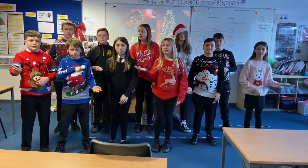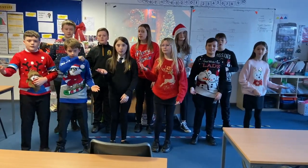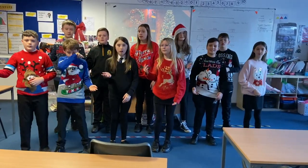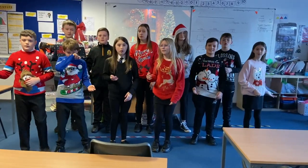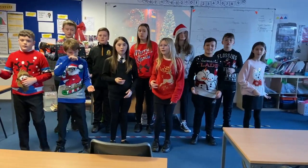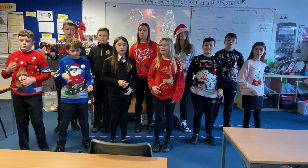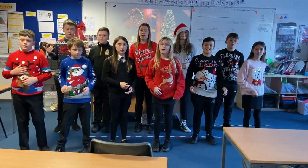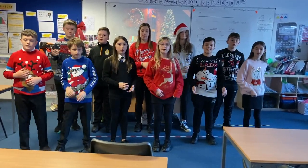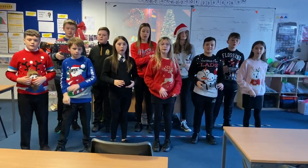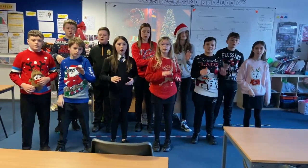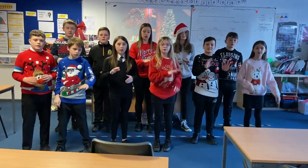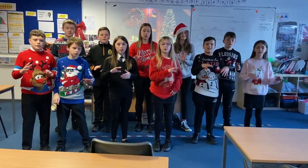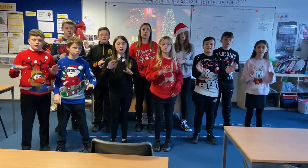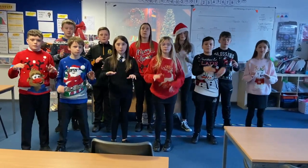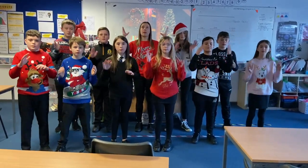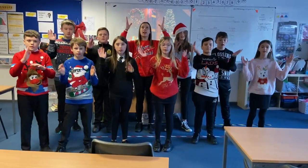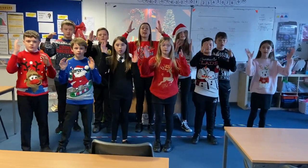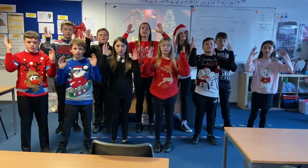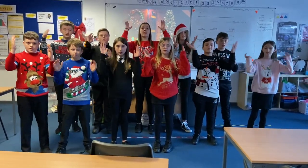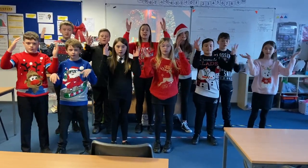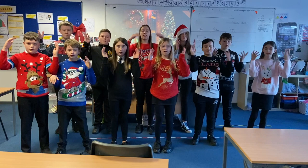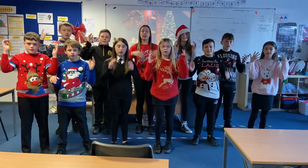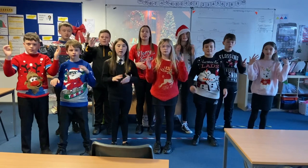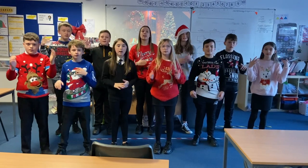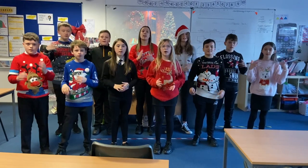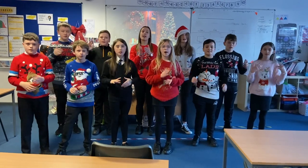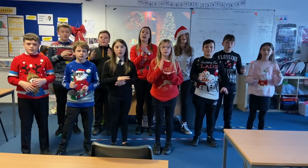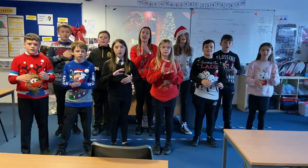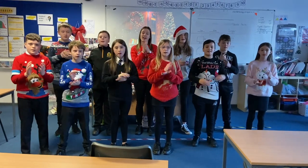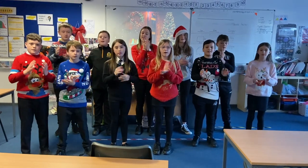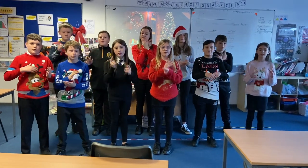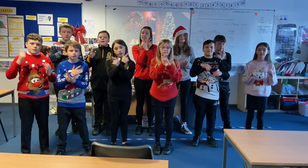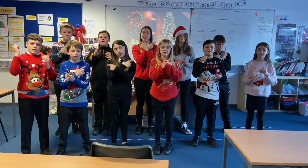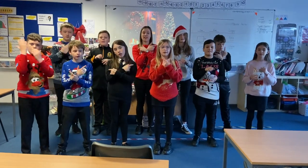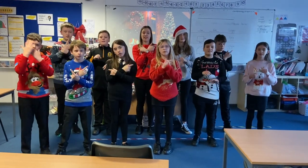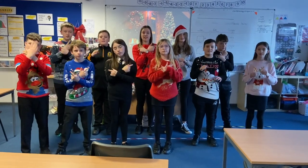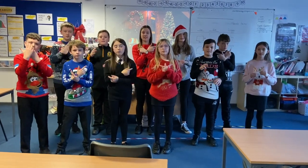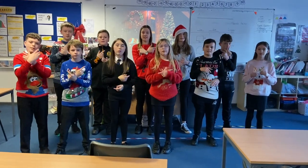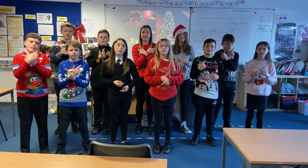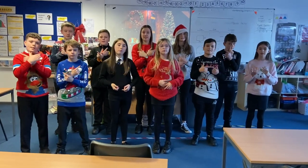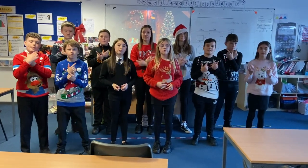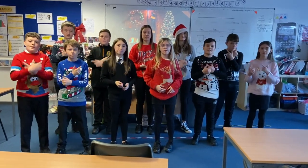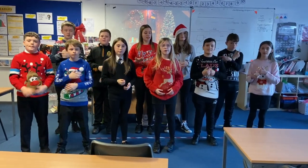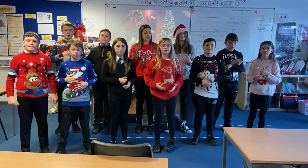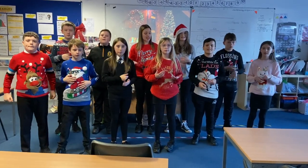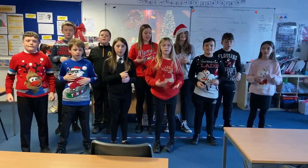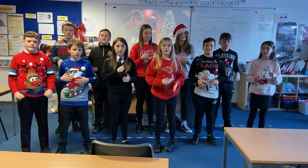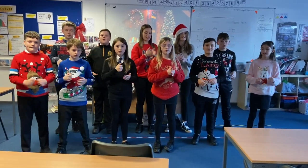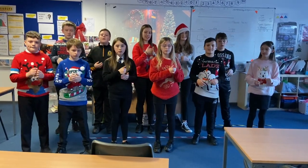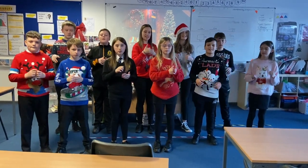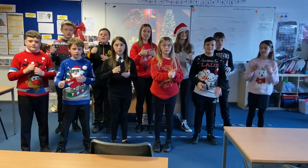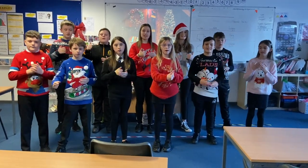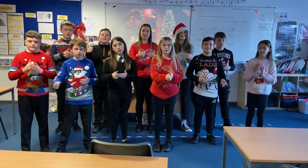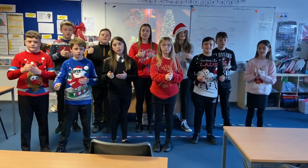me Children playing, all around fun It's the season,